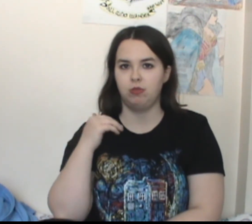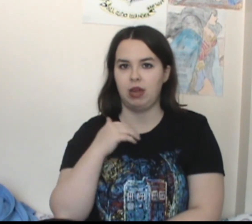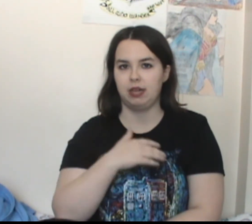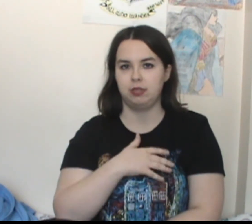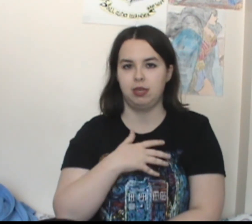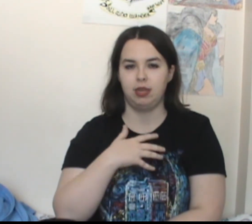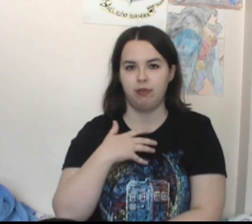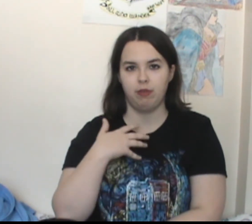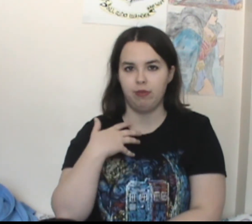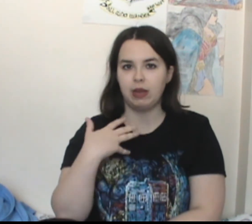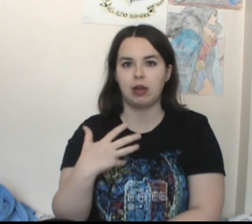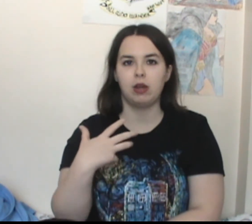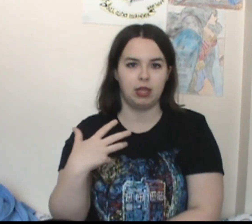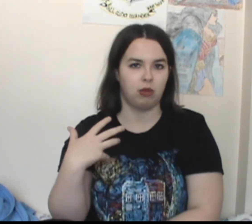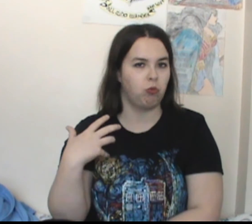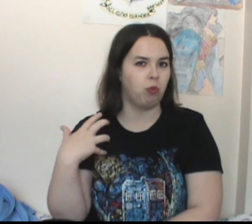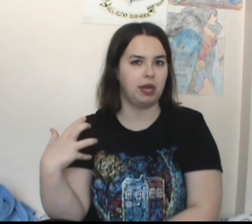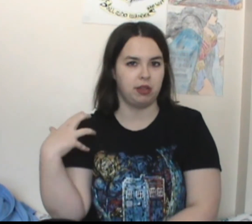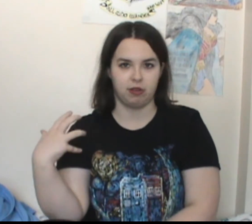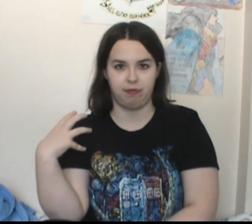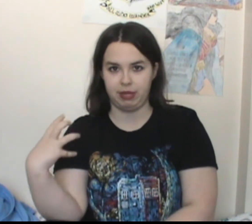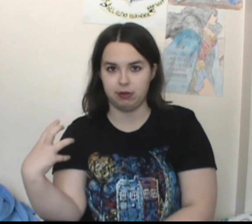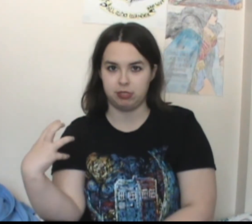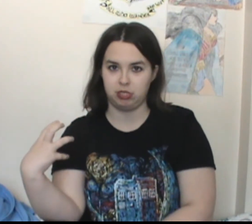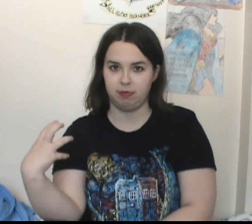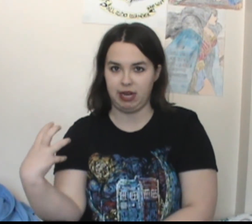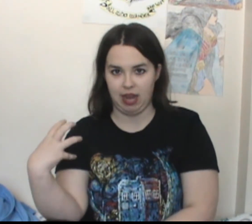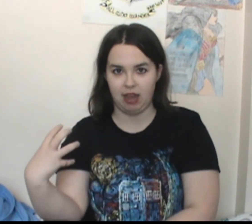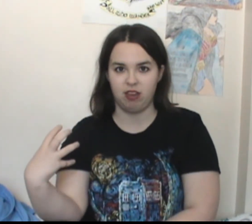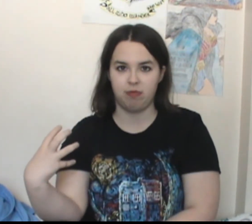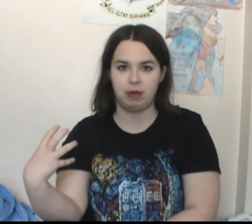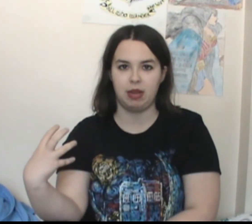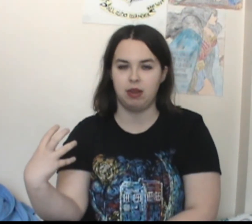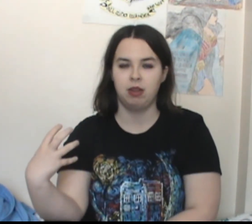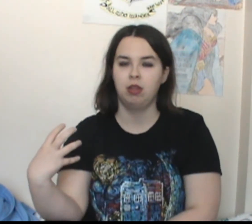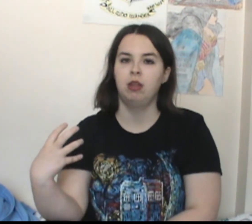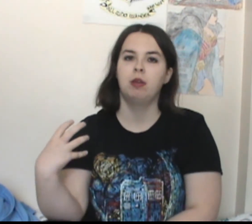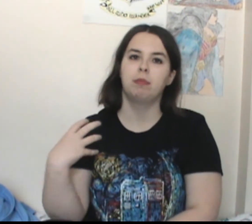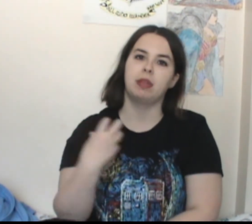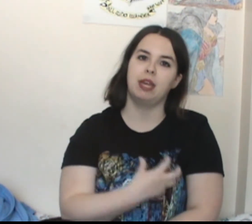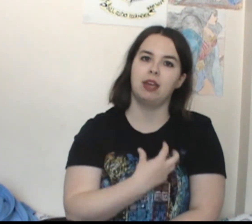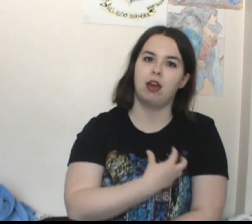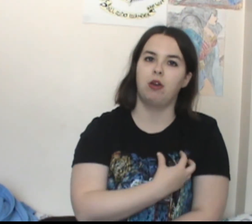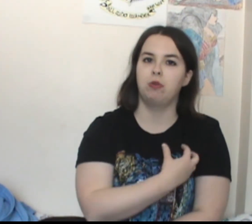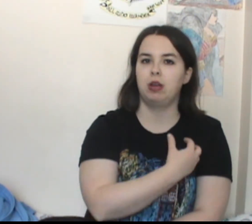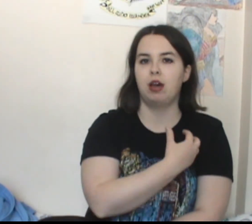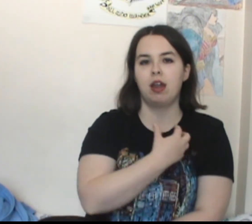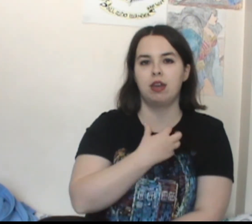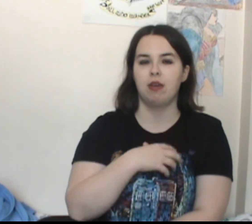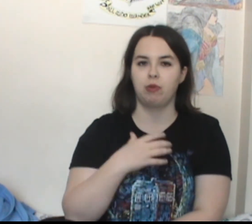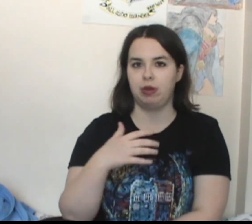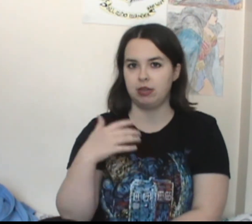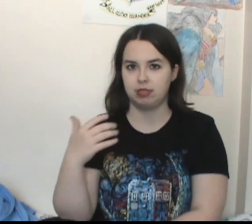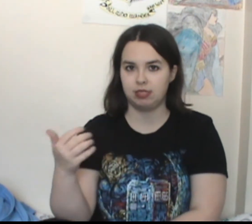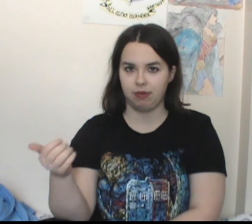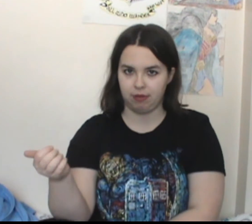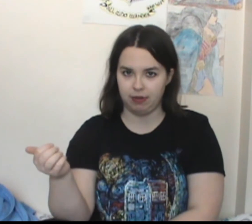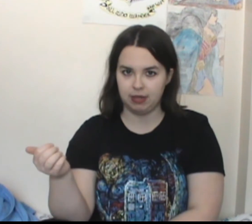actually figure out like what other fears she might have by playing out on everyone else's different fears.